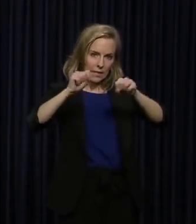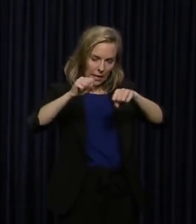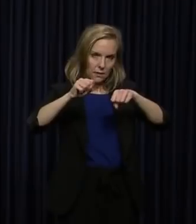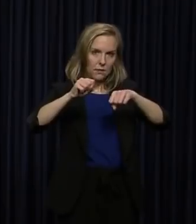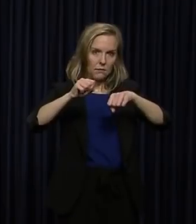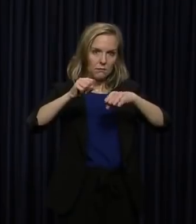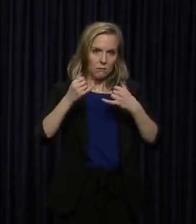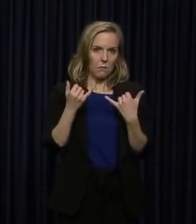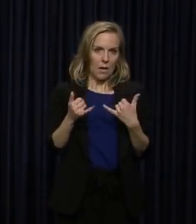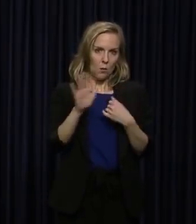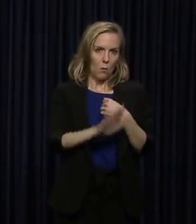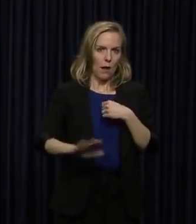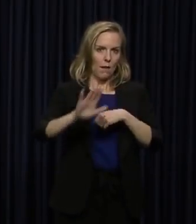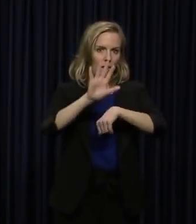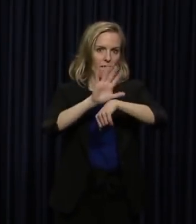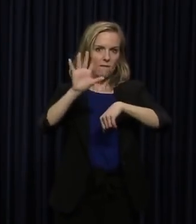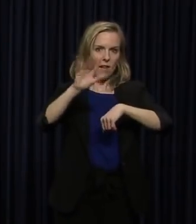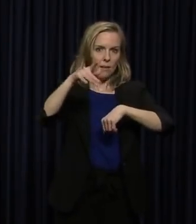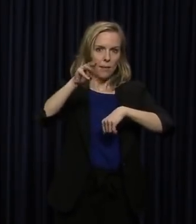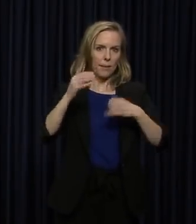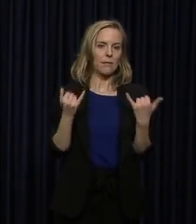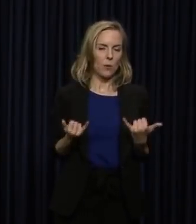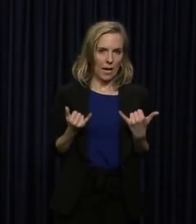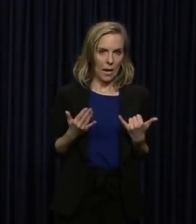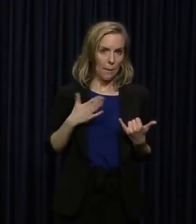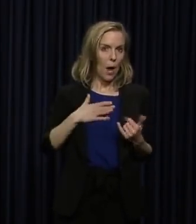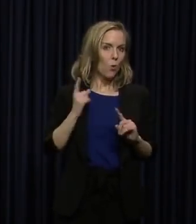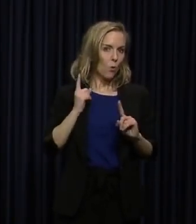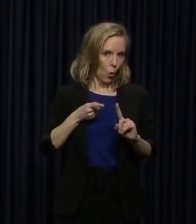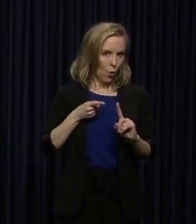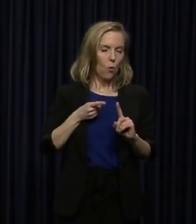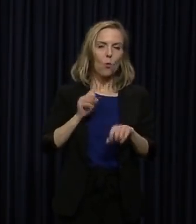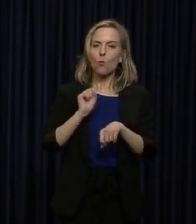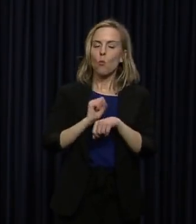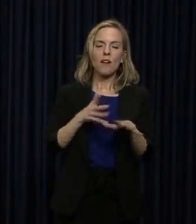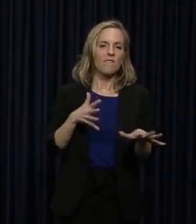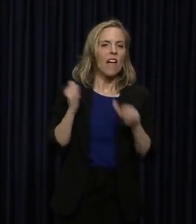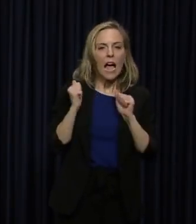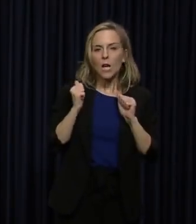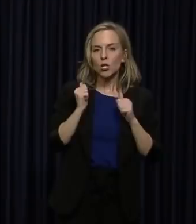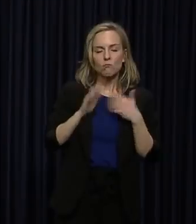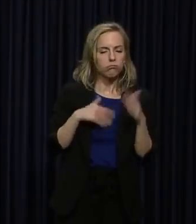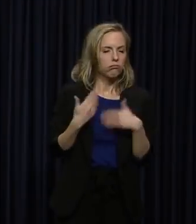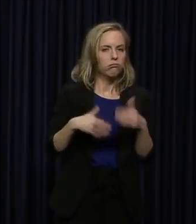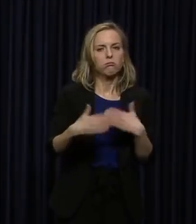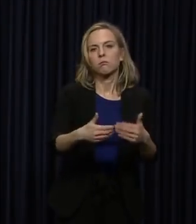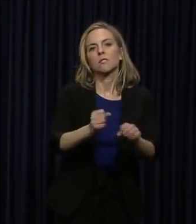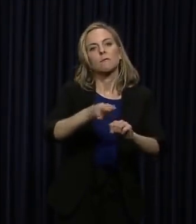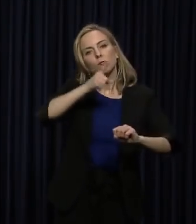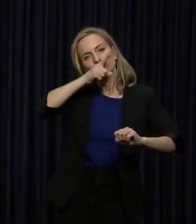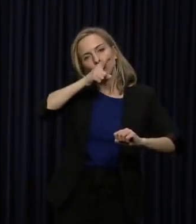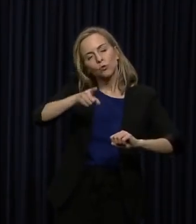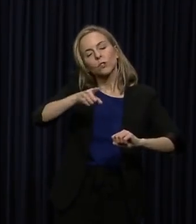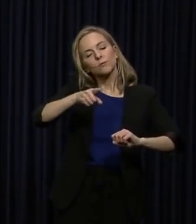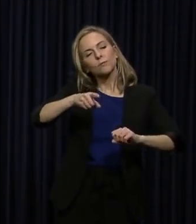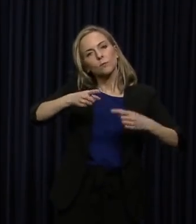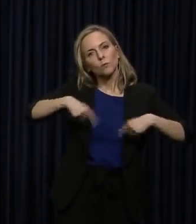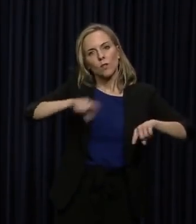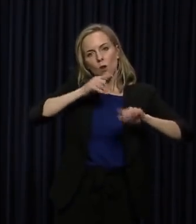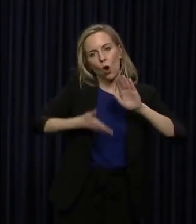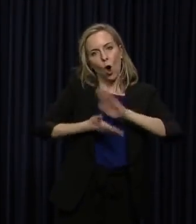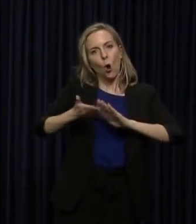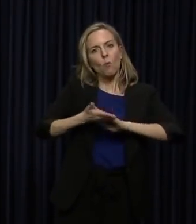effect as of about 5 p.m. today. That's my goal. We're working fast, and we want to make sure that we are not